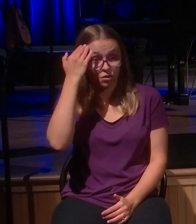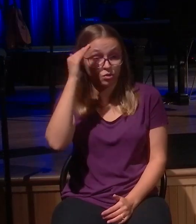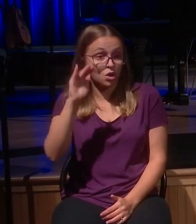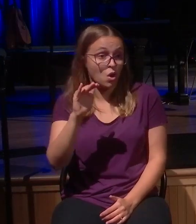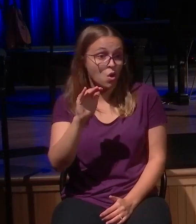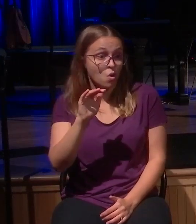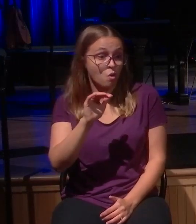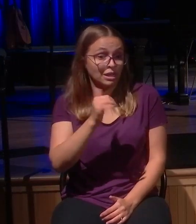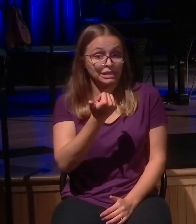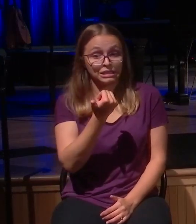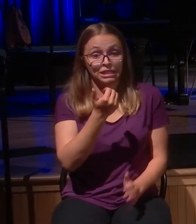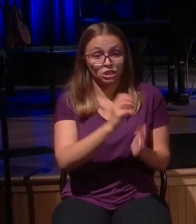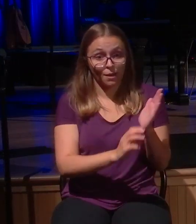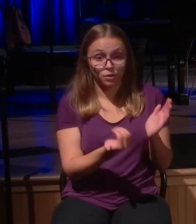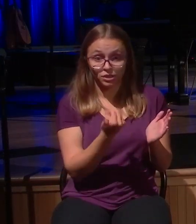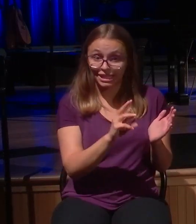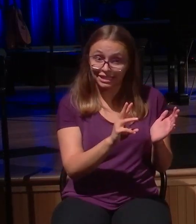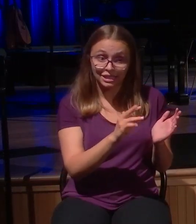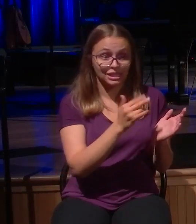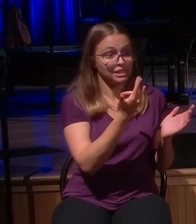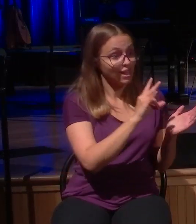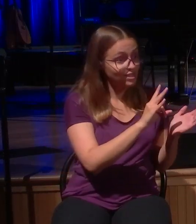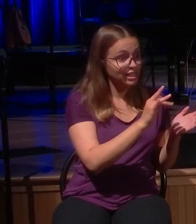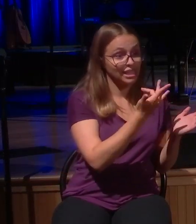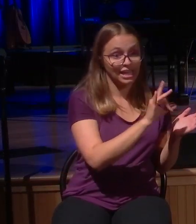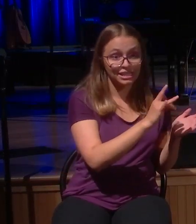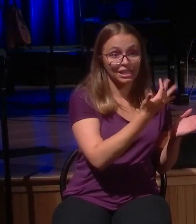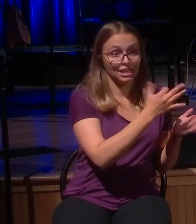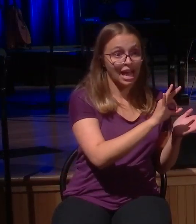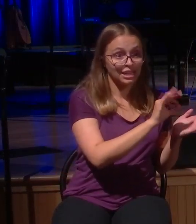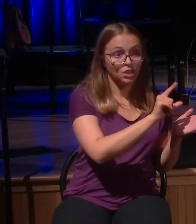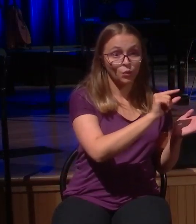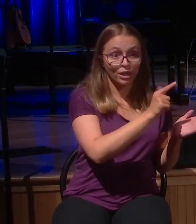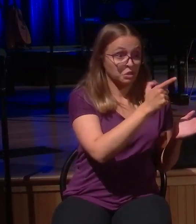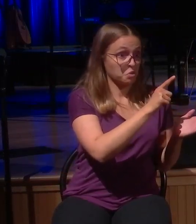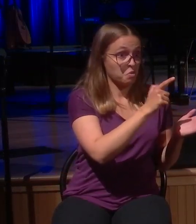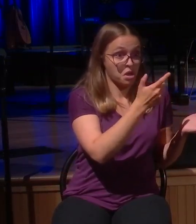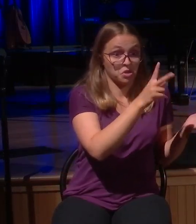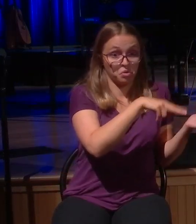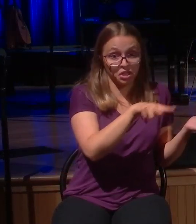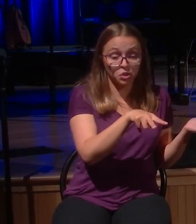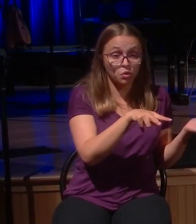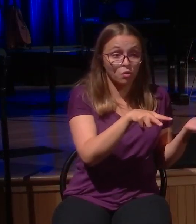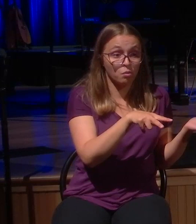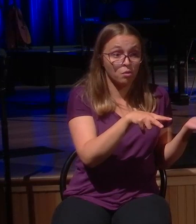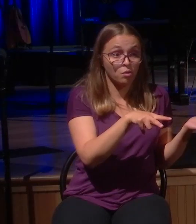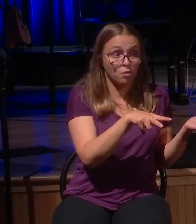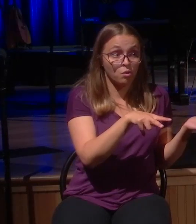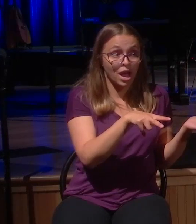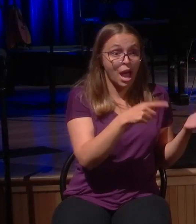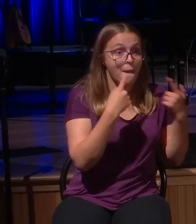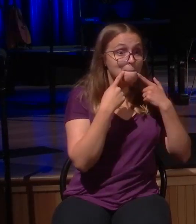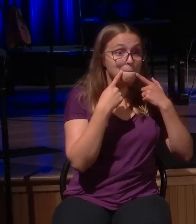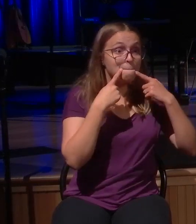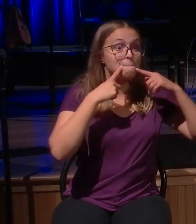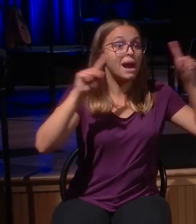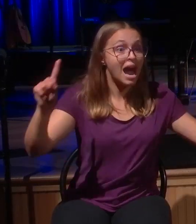and 18 and 19 and 20 and 21 and Luke 22. And finally in Luke chapter 23 we